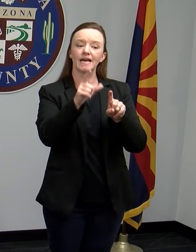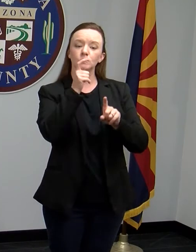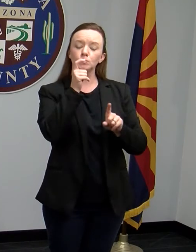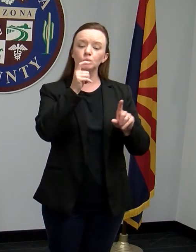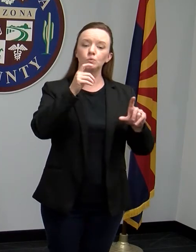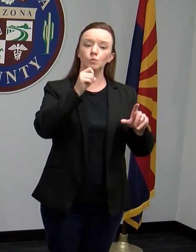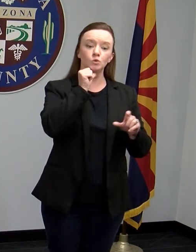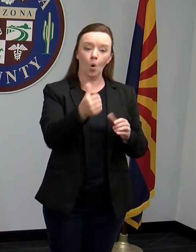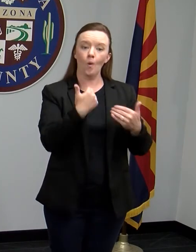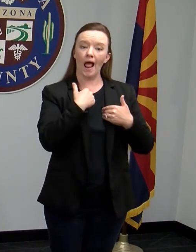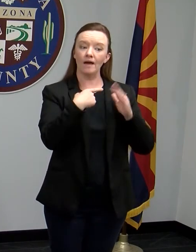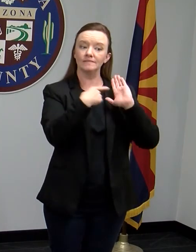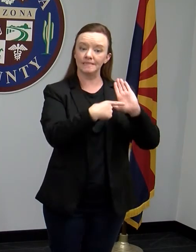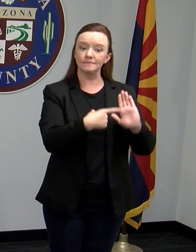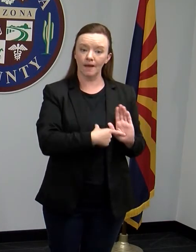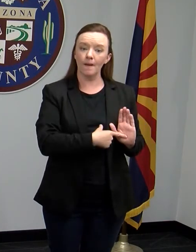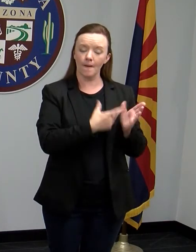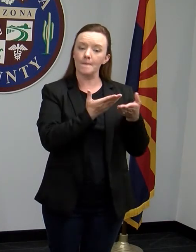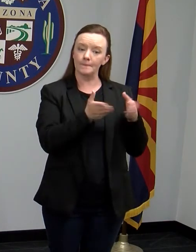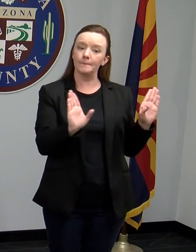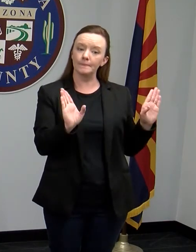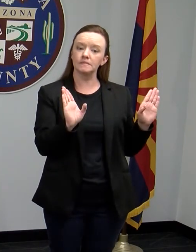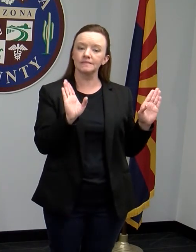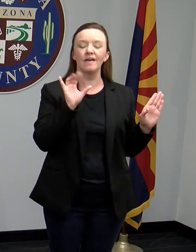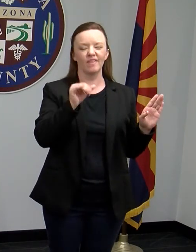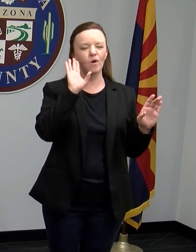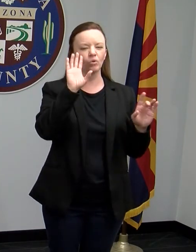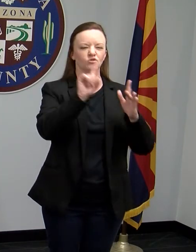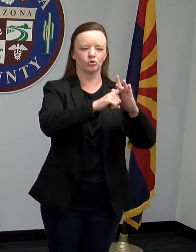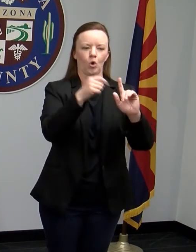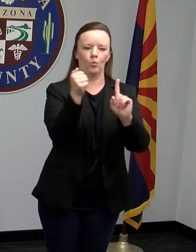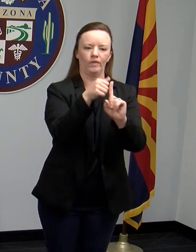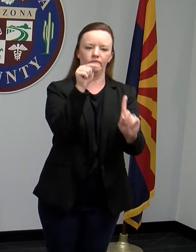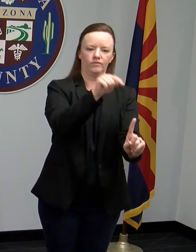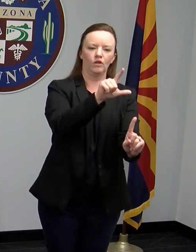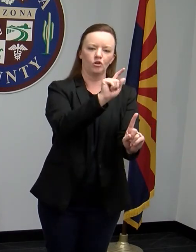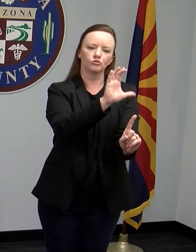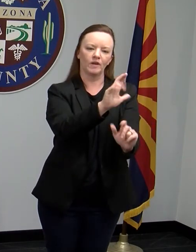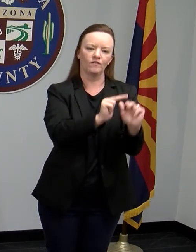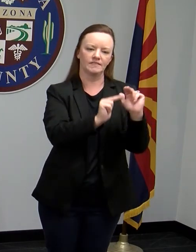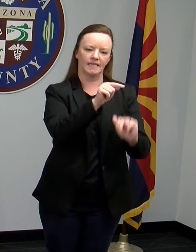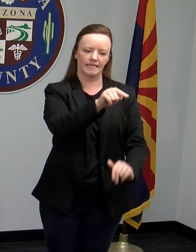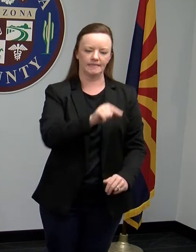broadly, the first place that we are looking is long-term care facility residents.